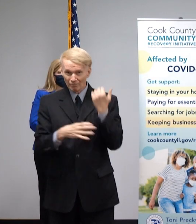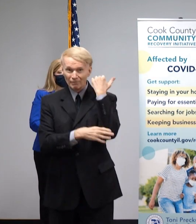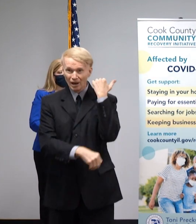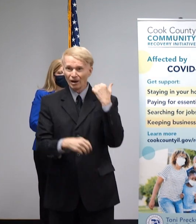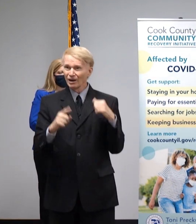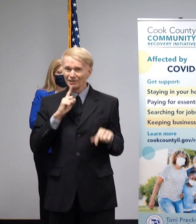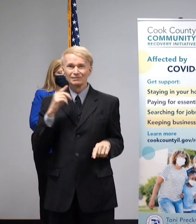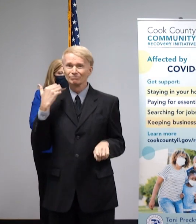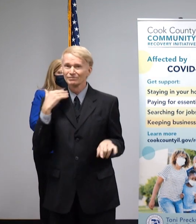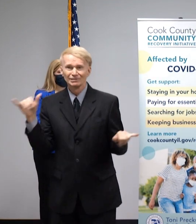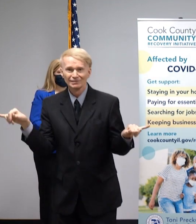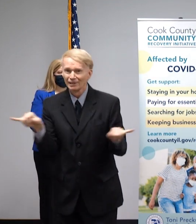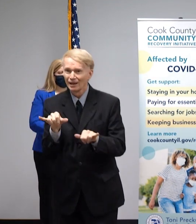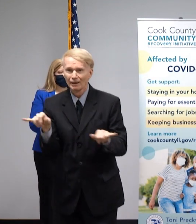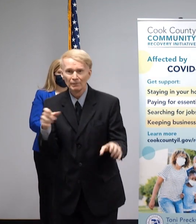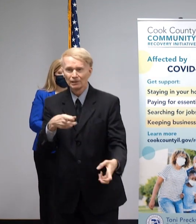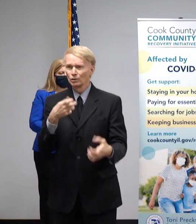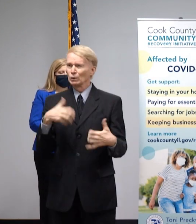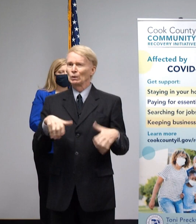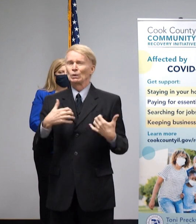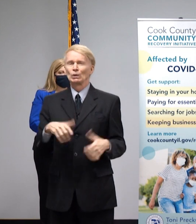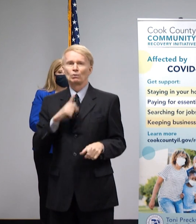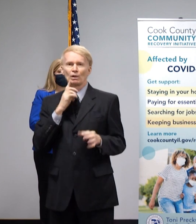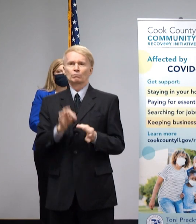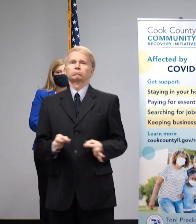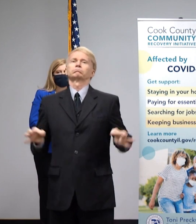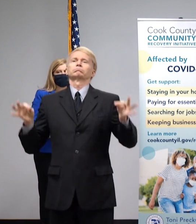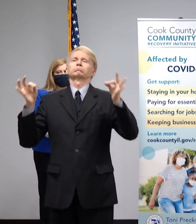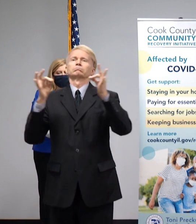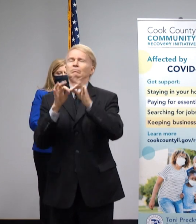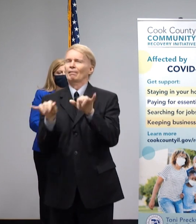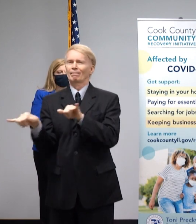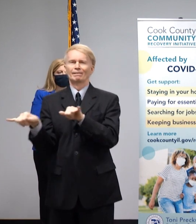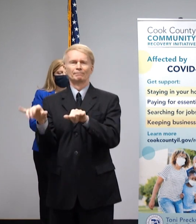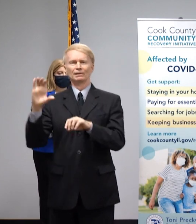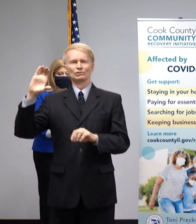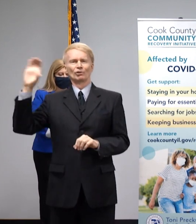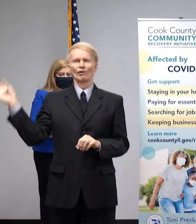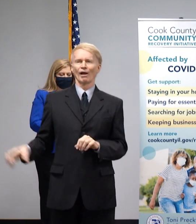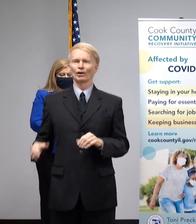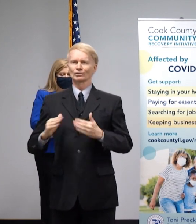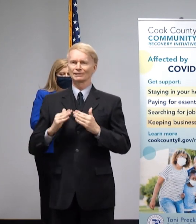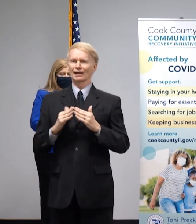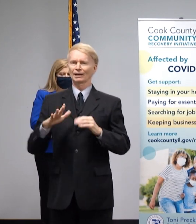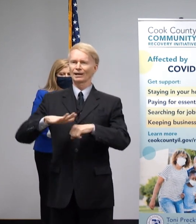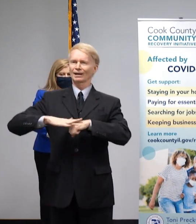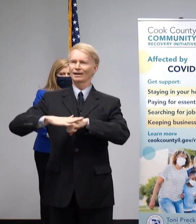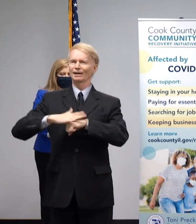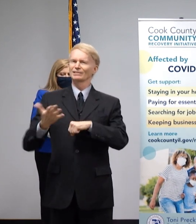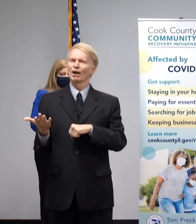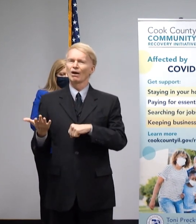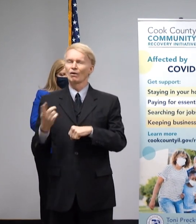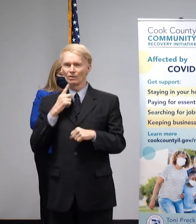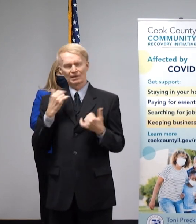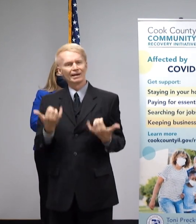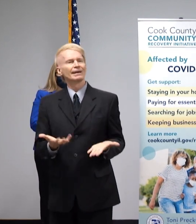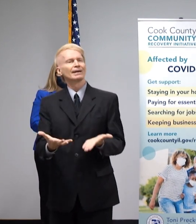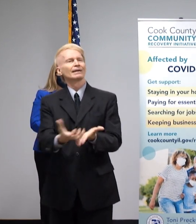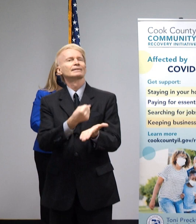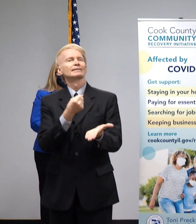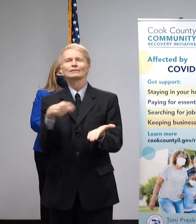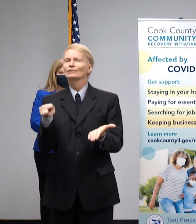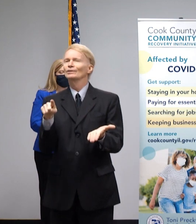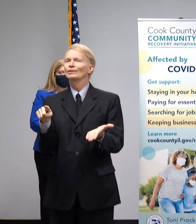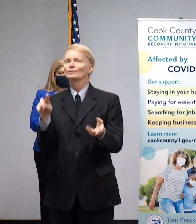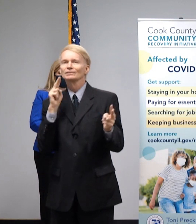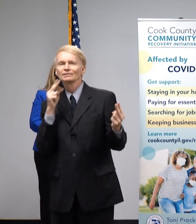suburbs is just as critical as those in the city of Chicago. And so this is a unique opportunity for other leaders around our